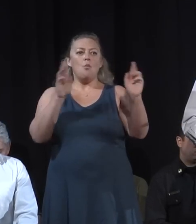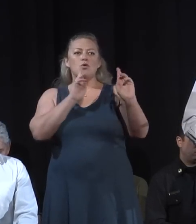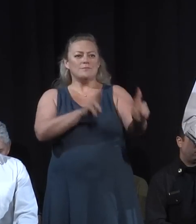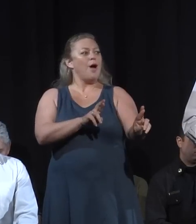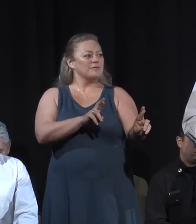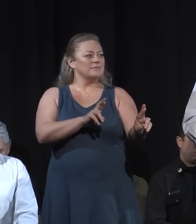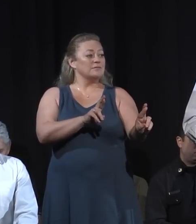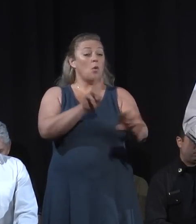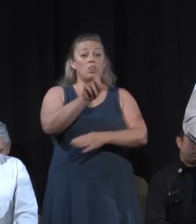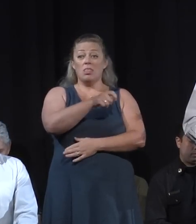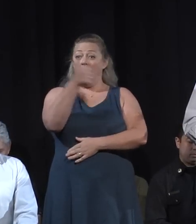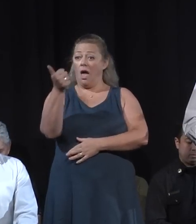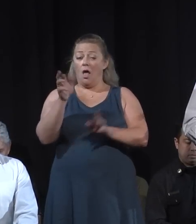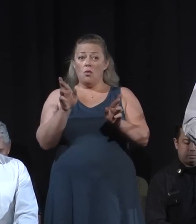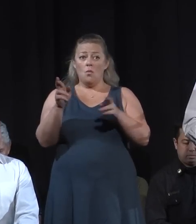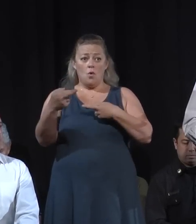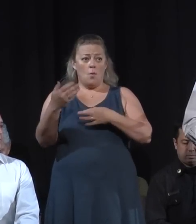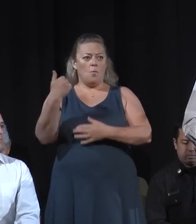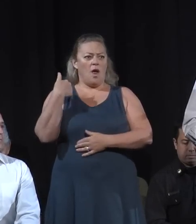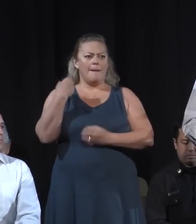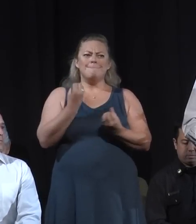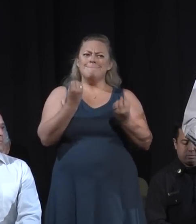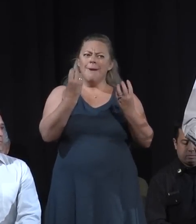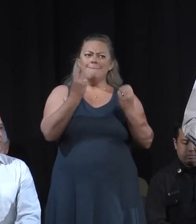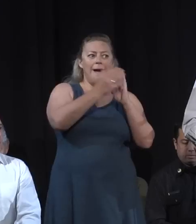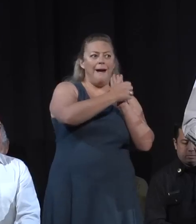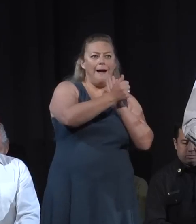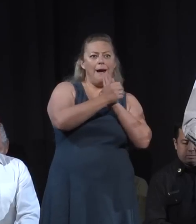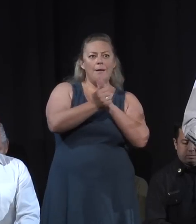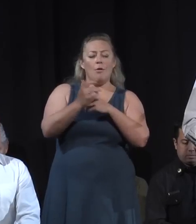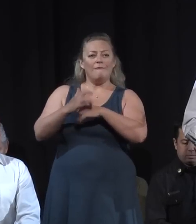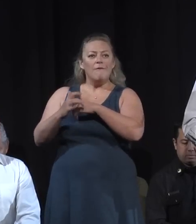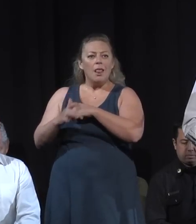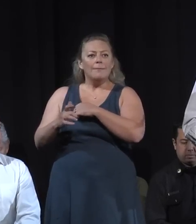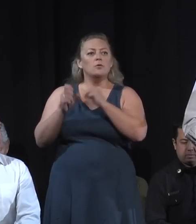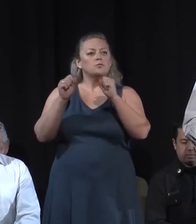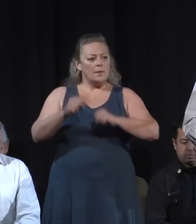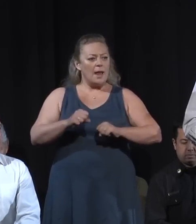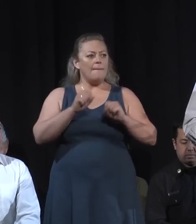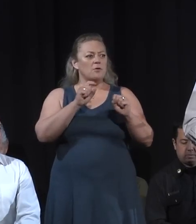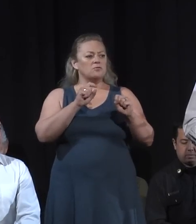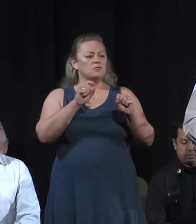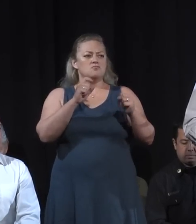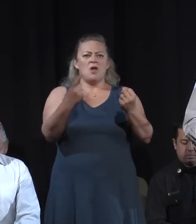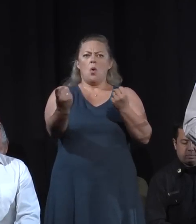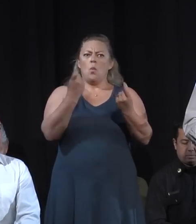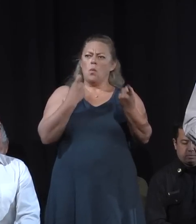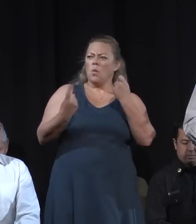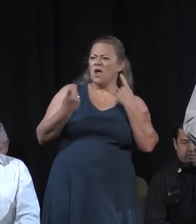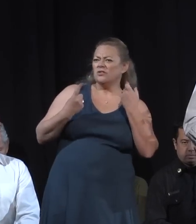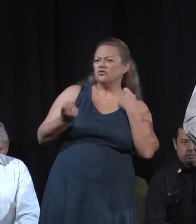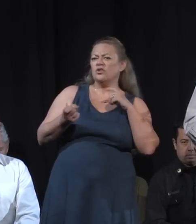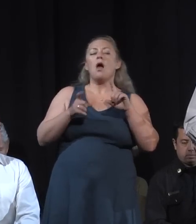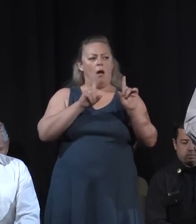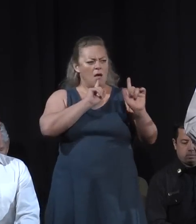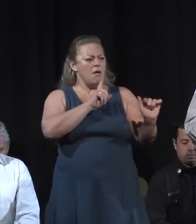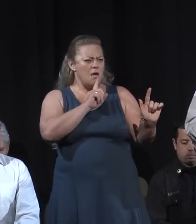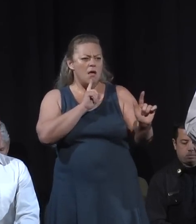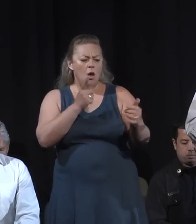lots of experts there to be able to answer many of your questions about recovery, what to do.